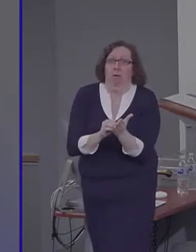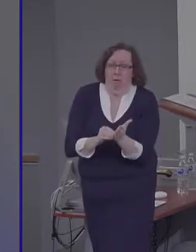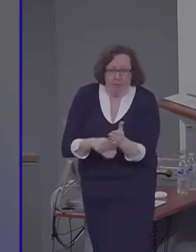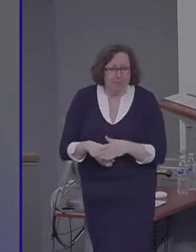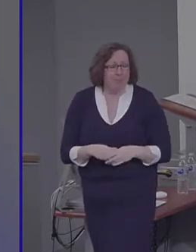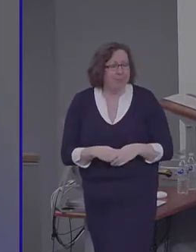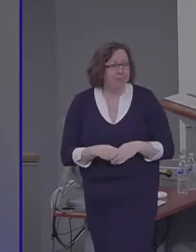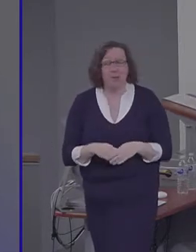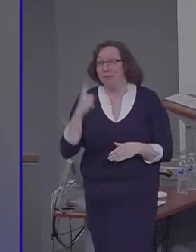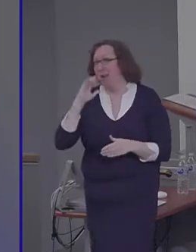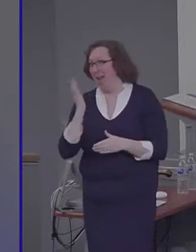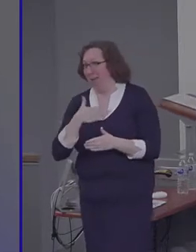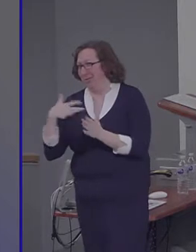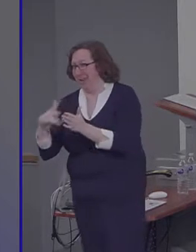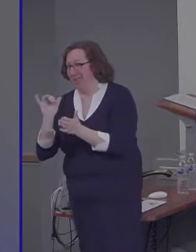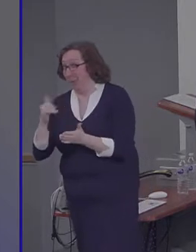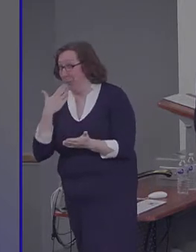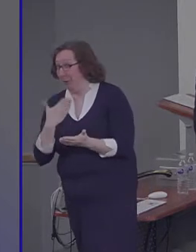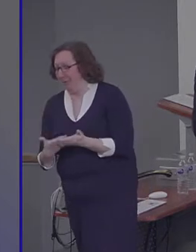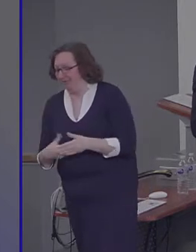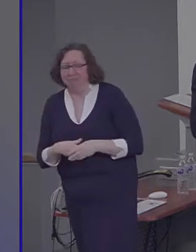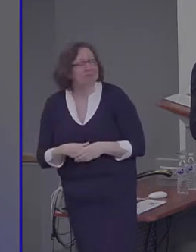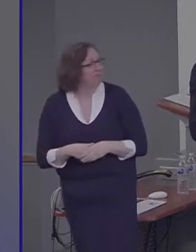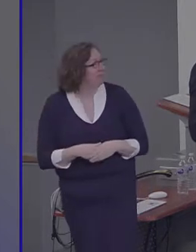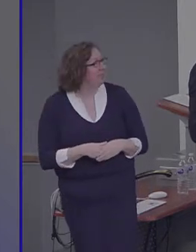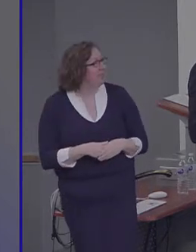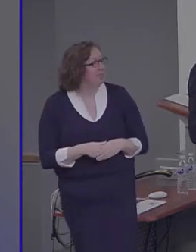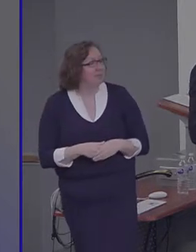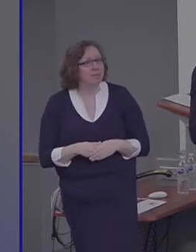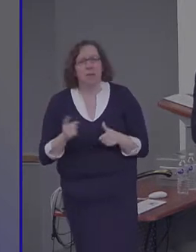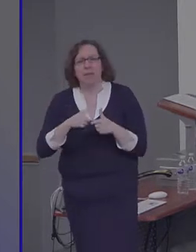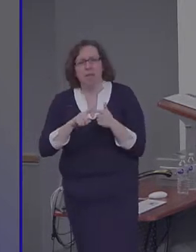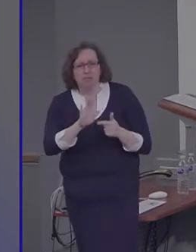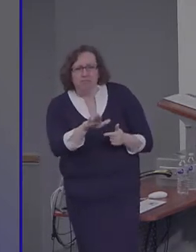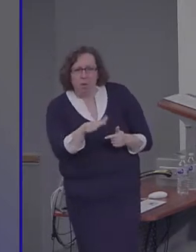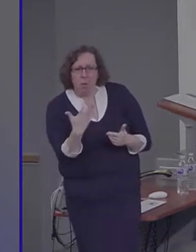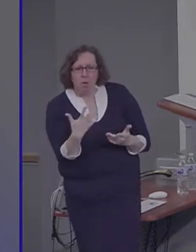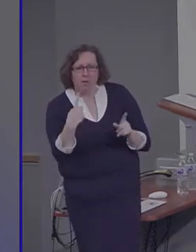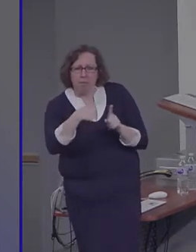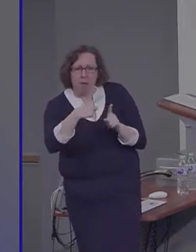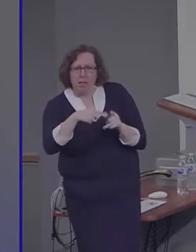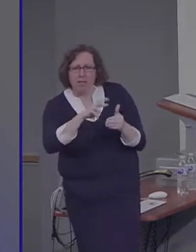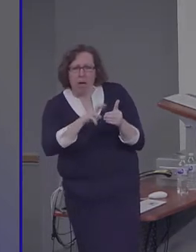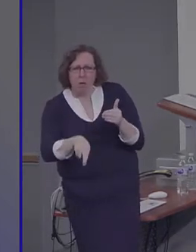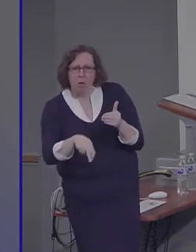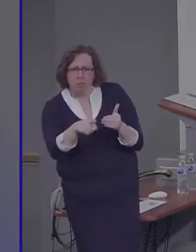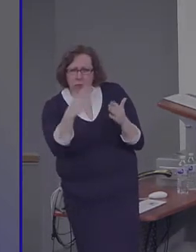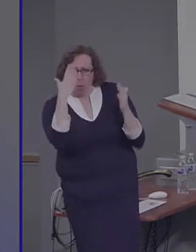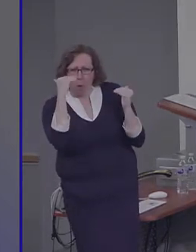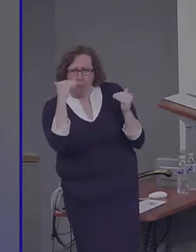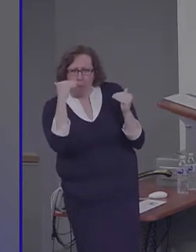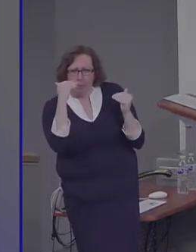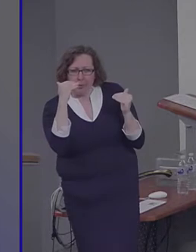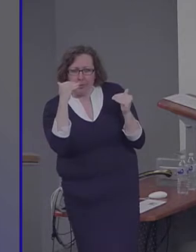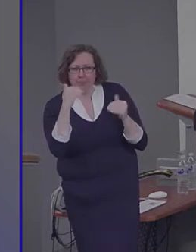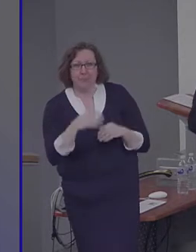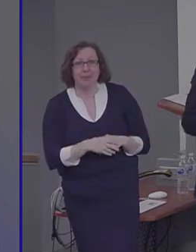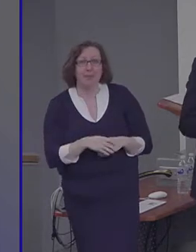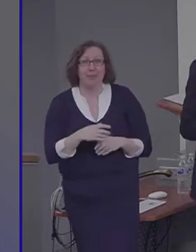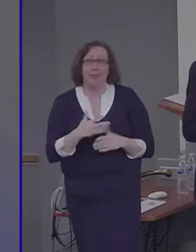We would then ask them what's the positive outcome you hope will happen for this event? Well that would be I'd get an A on the final, that's what I hoped